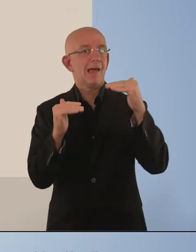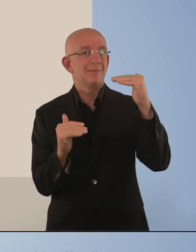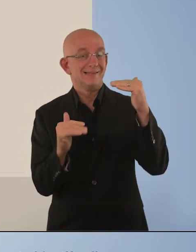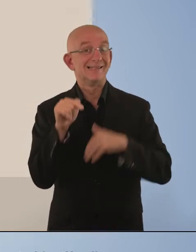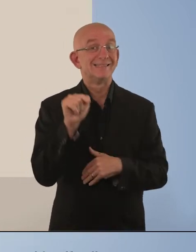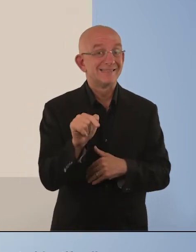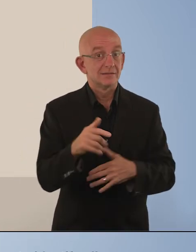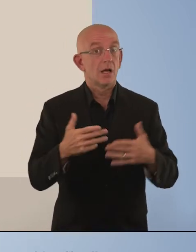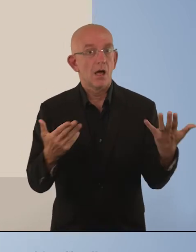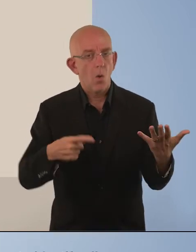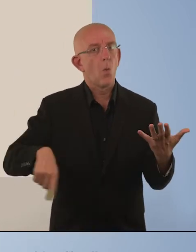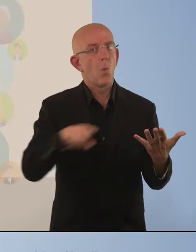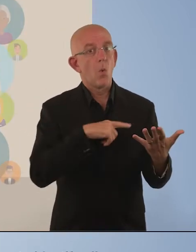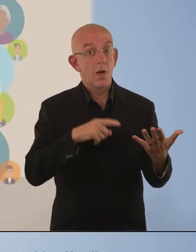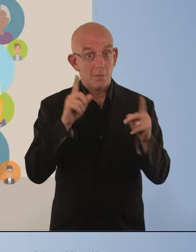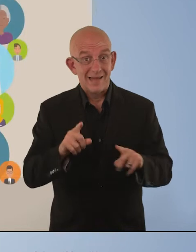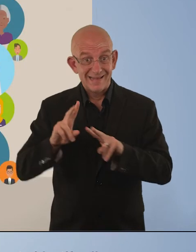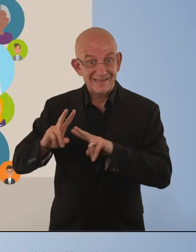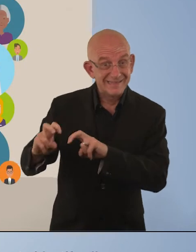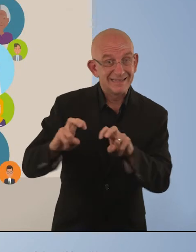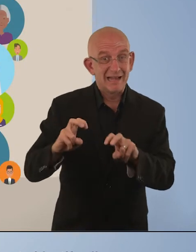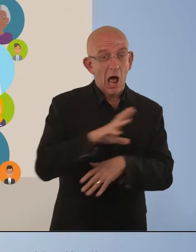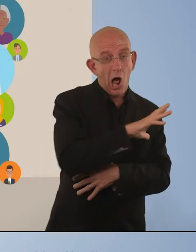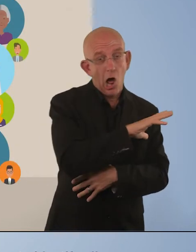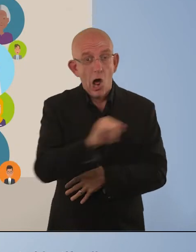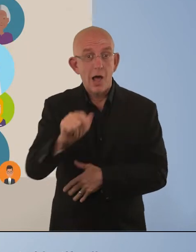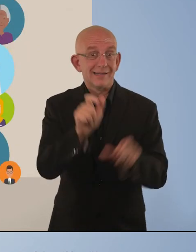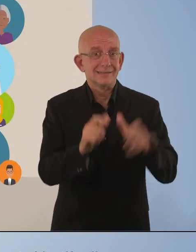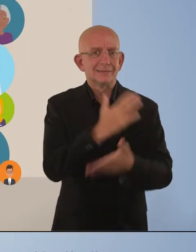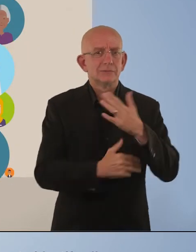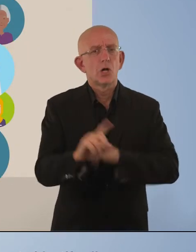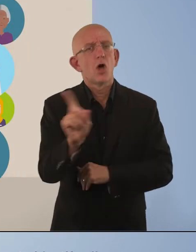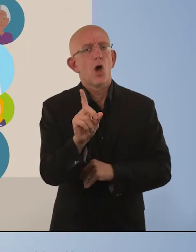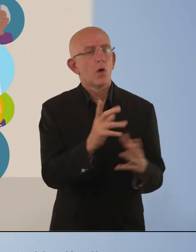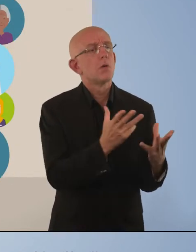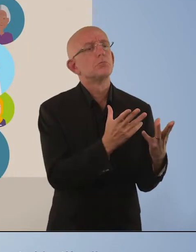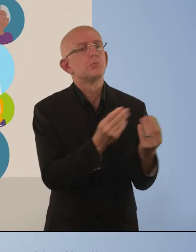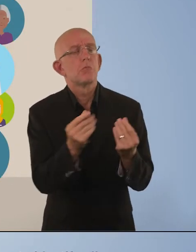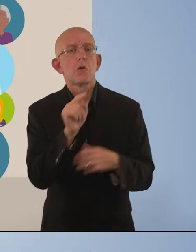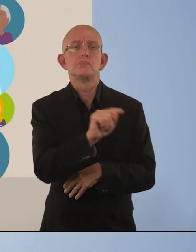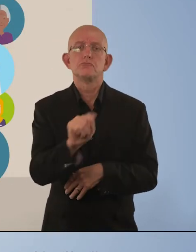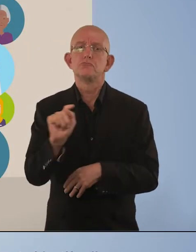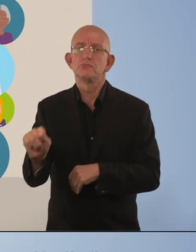for that purpose it is not necessary to identify all people with disabilities, only the large majority.